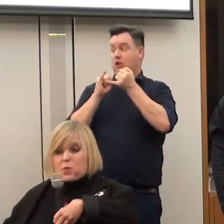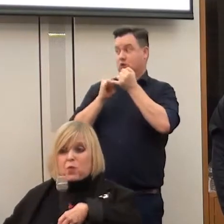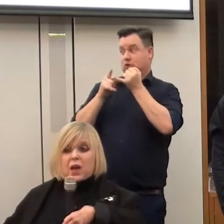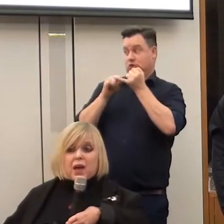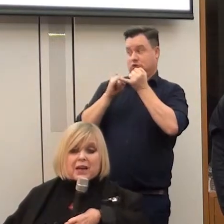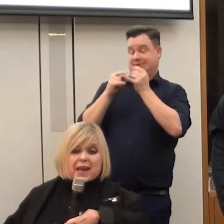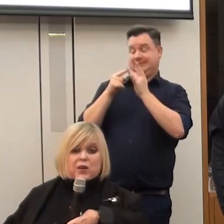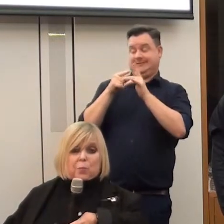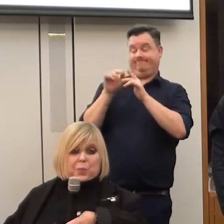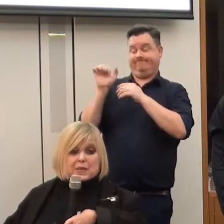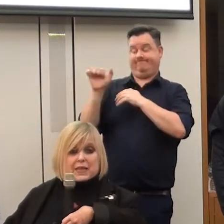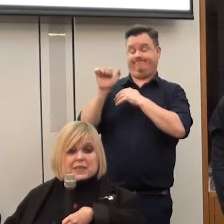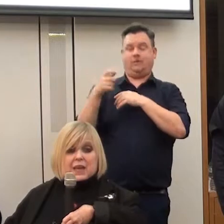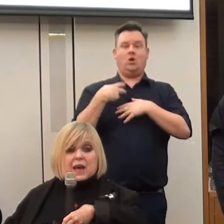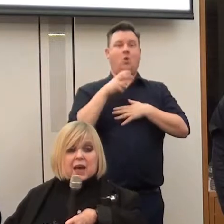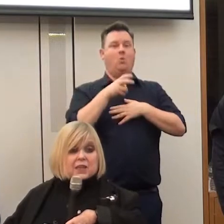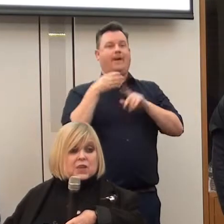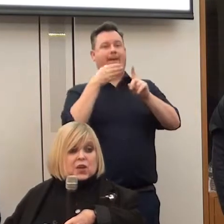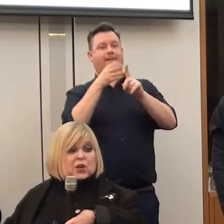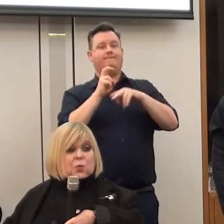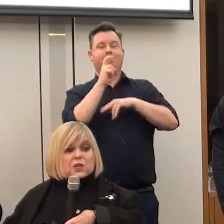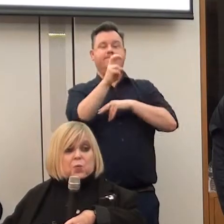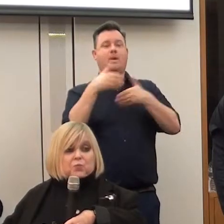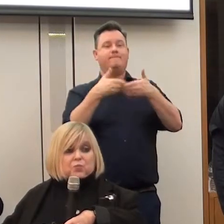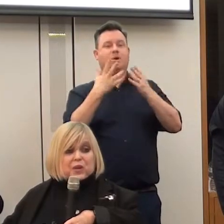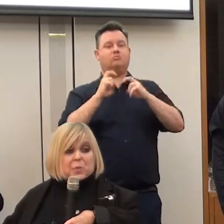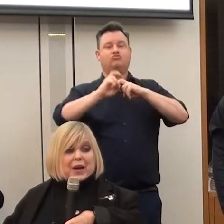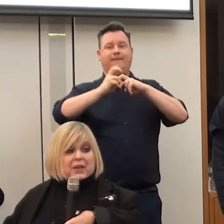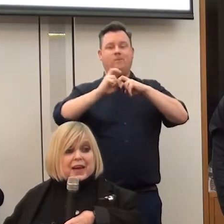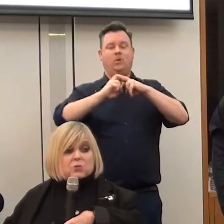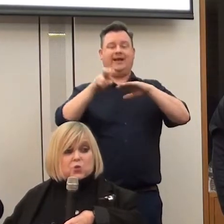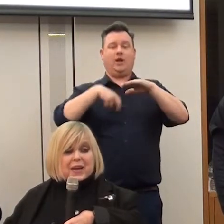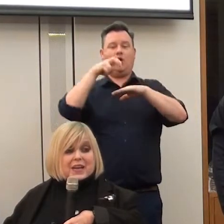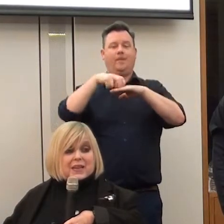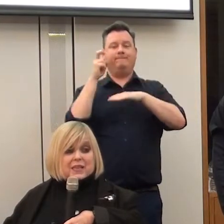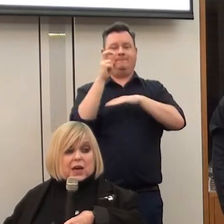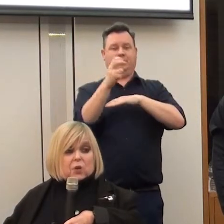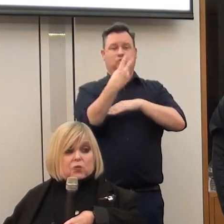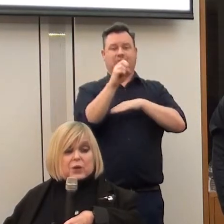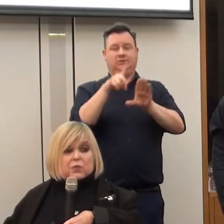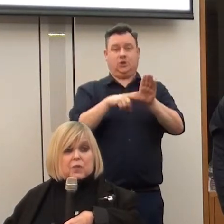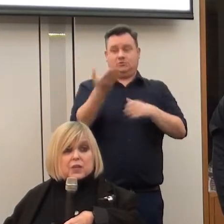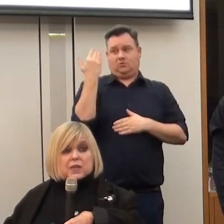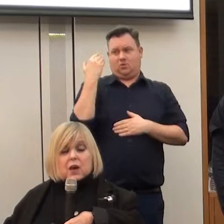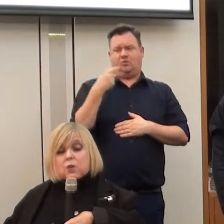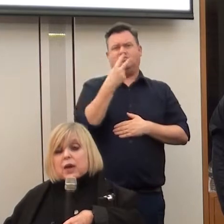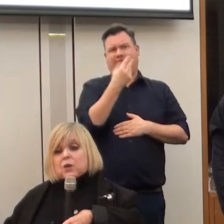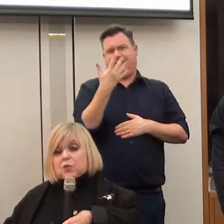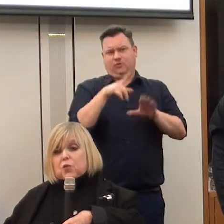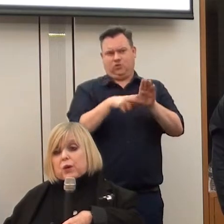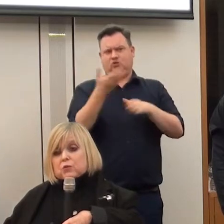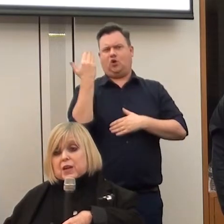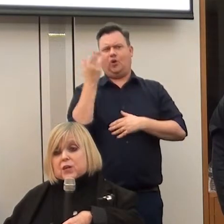transport and getting on buses. And, you know, we think about it now, 20 years ago, 25 years ago,